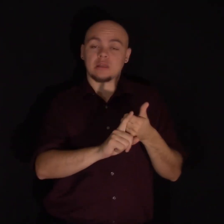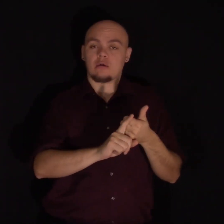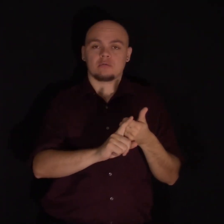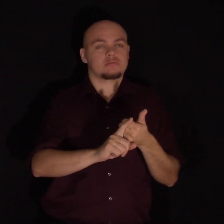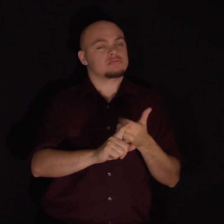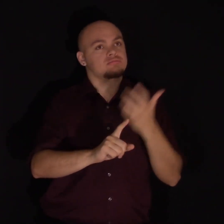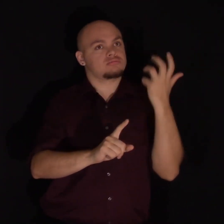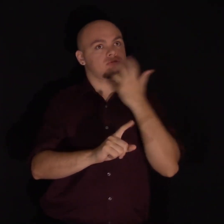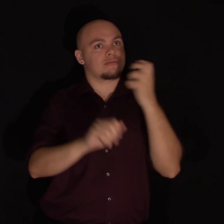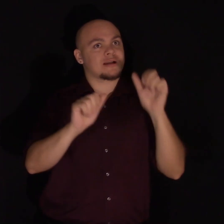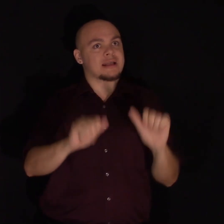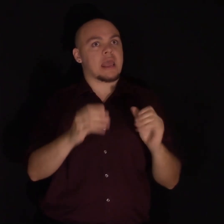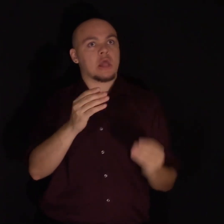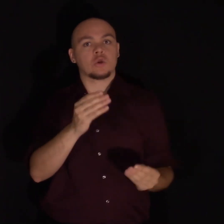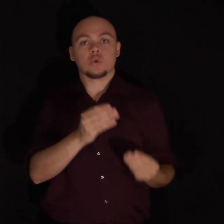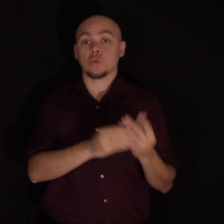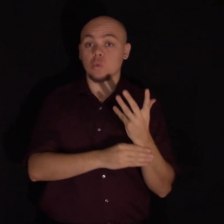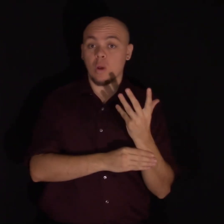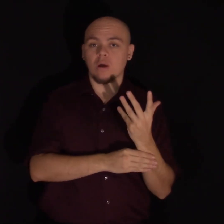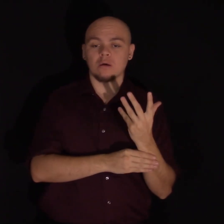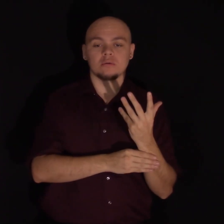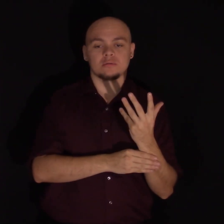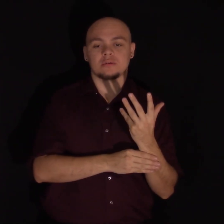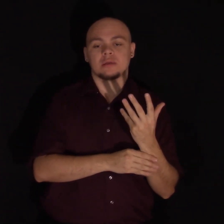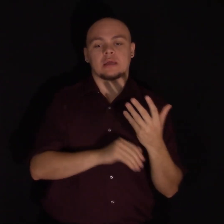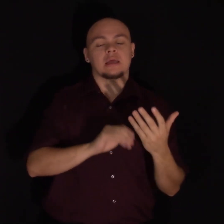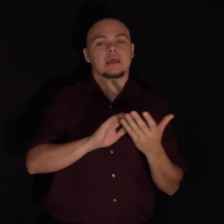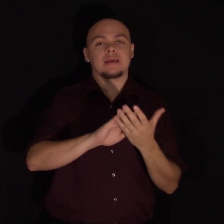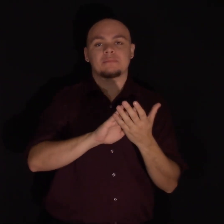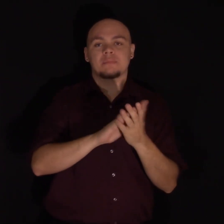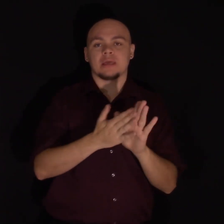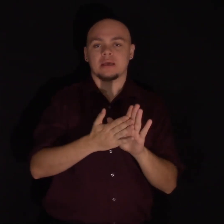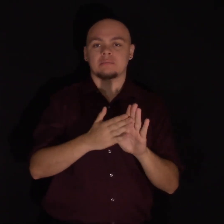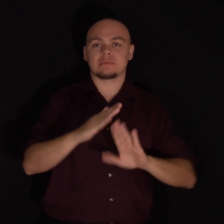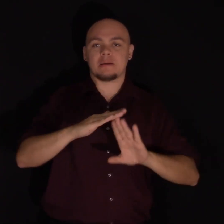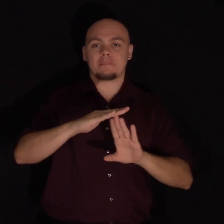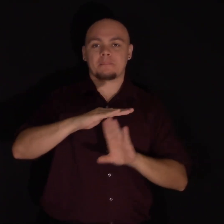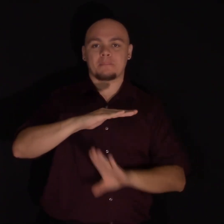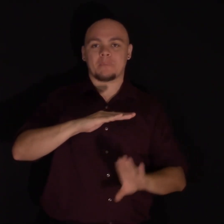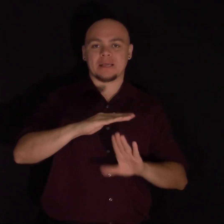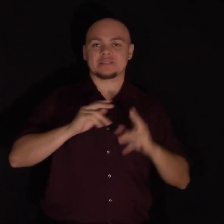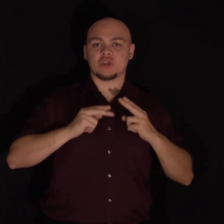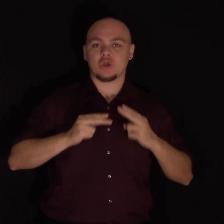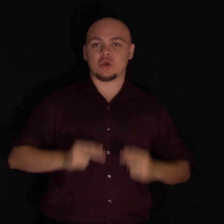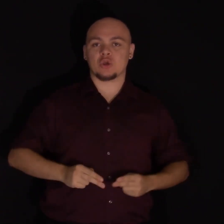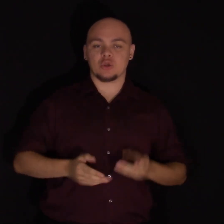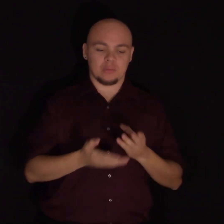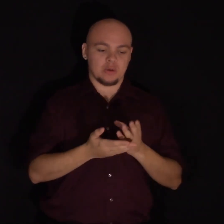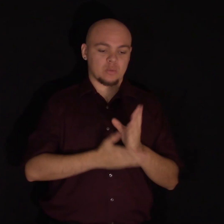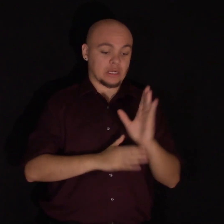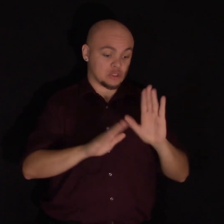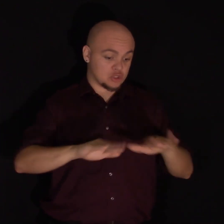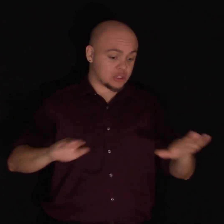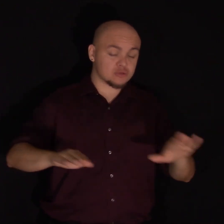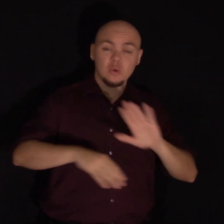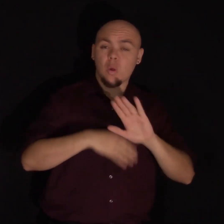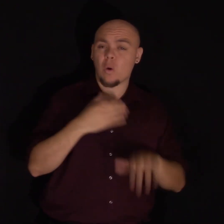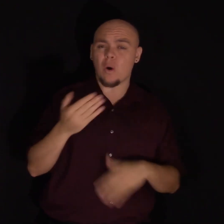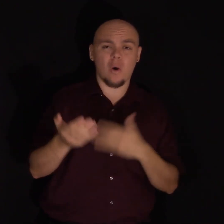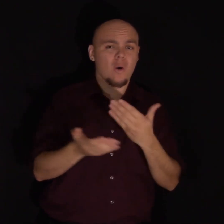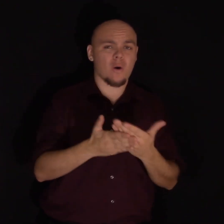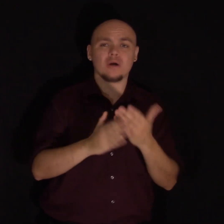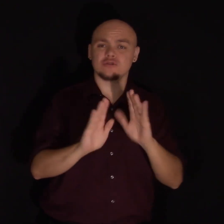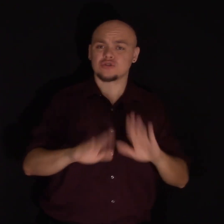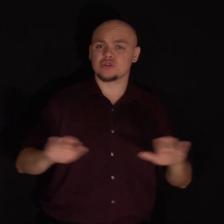growth, it becomes a basic human right for children, all children,